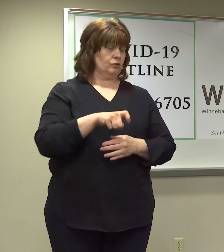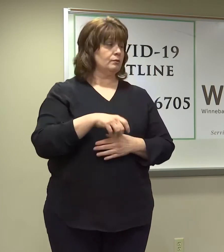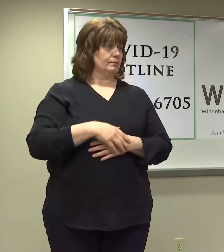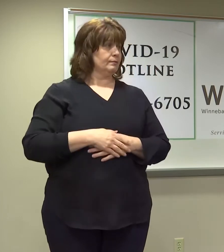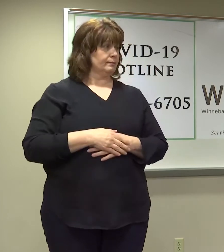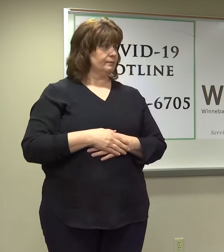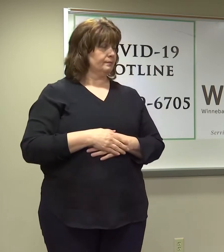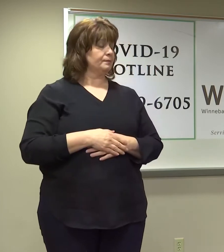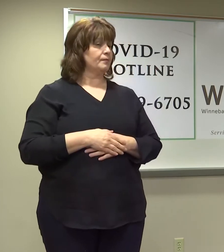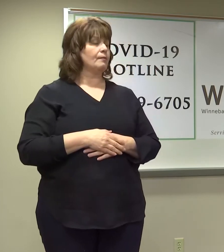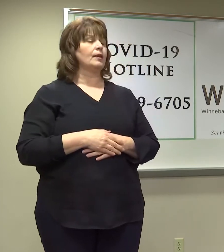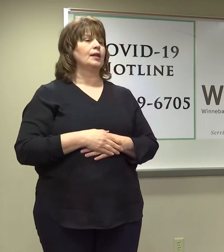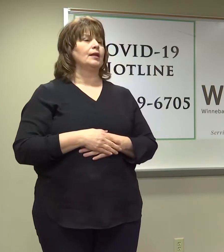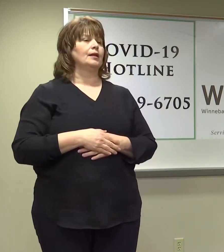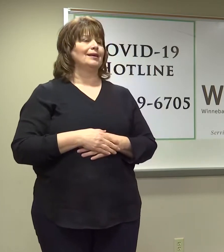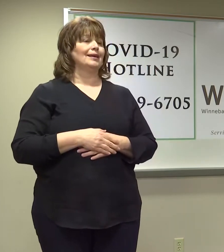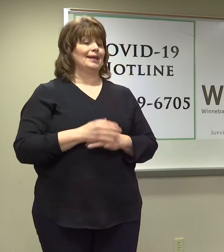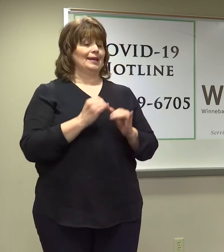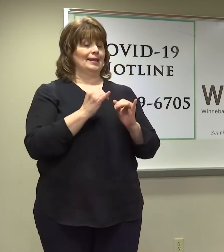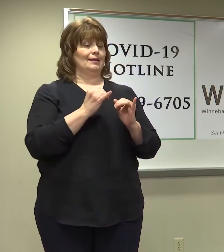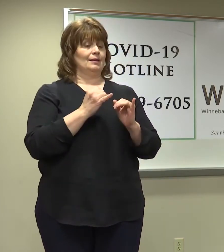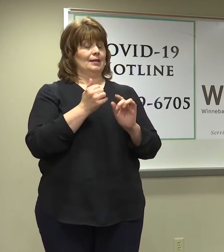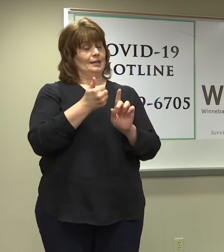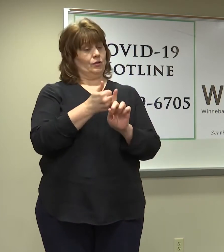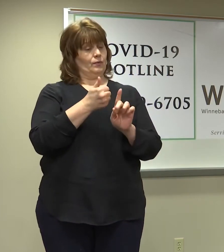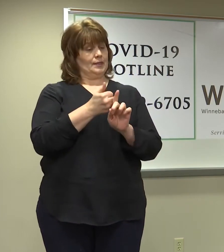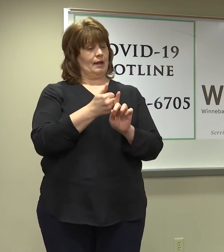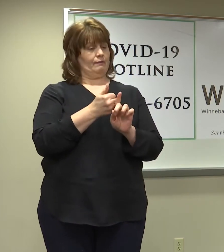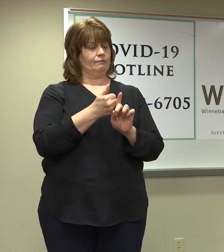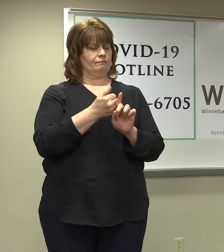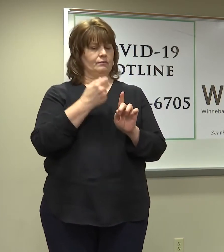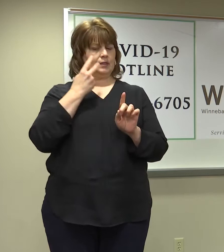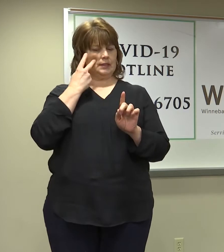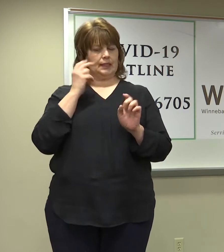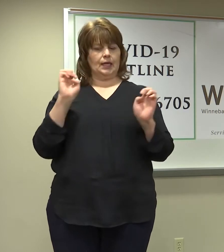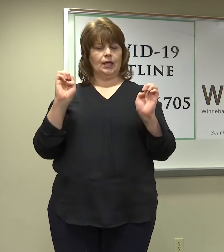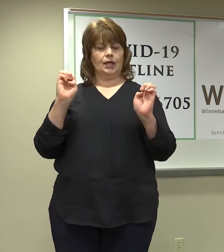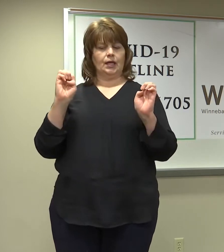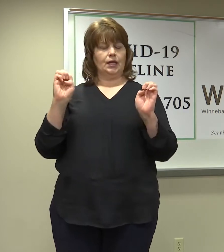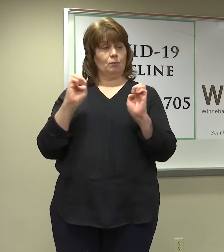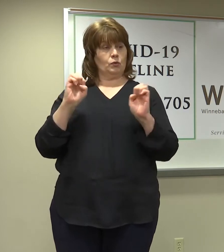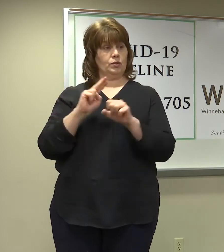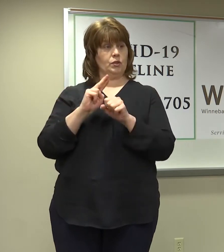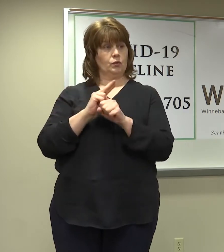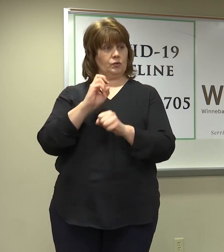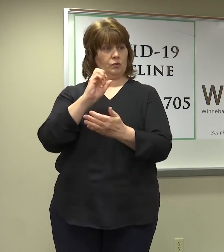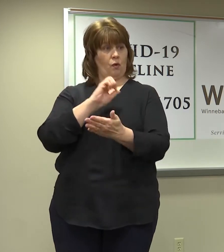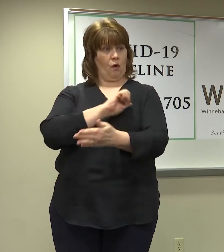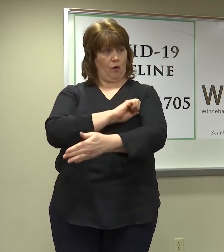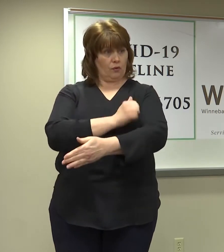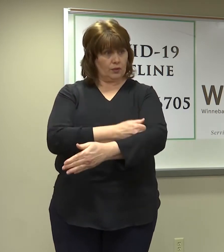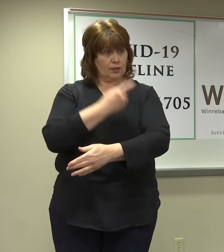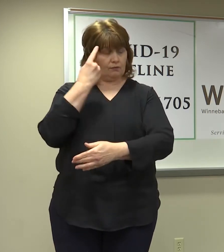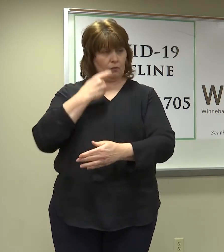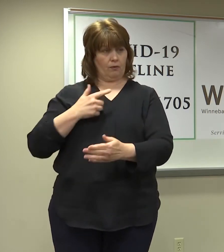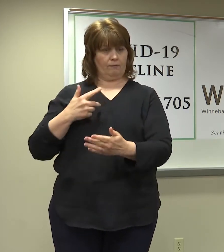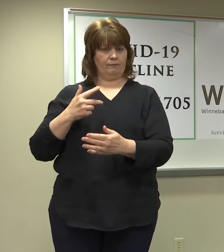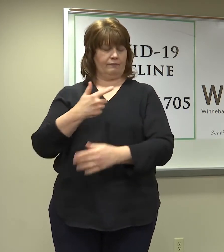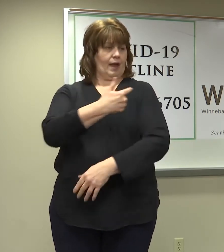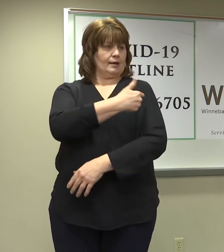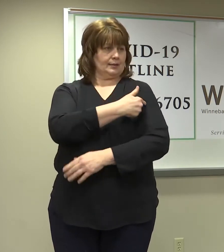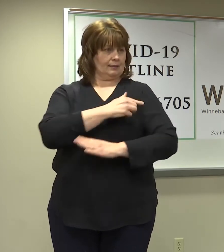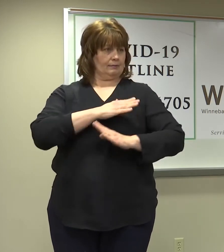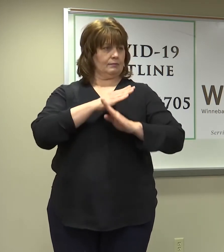We also ask that the individual review the emergency use authorizations for the vaccines. And once again, those are posted with